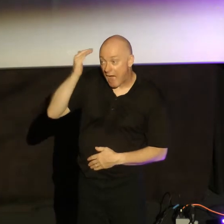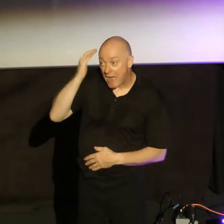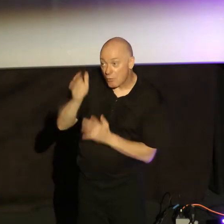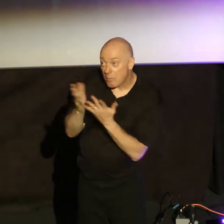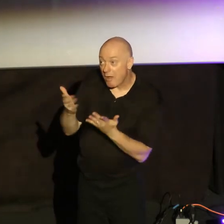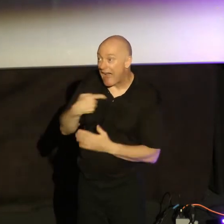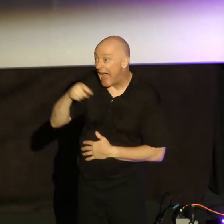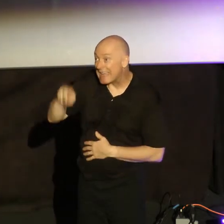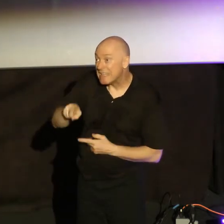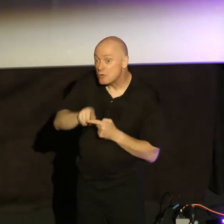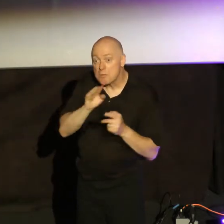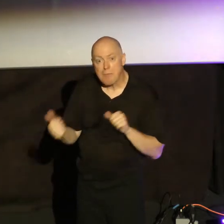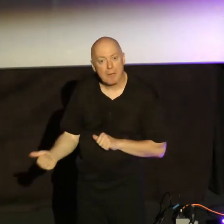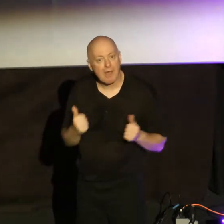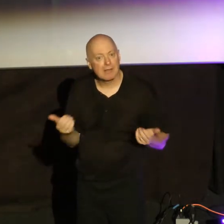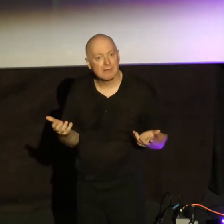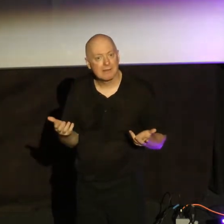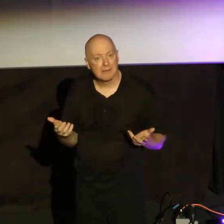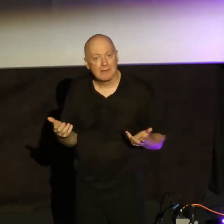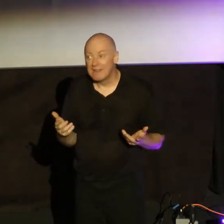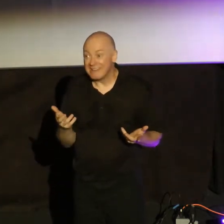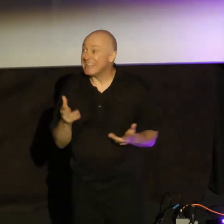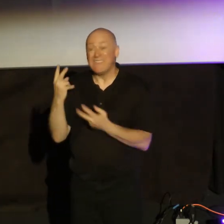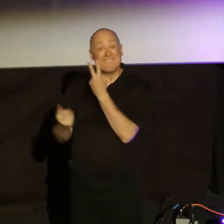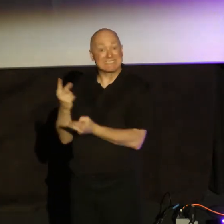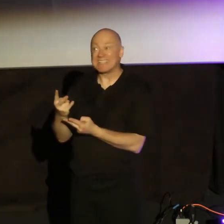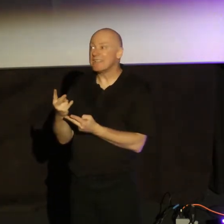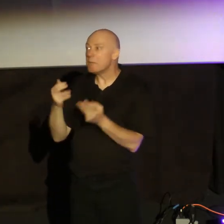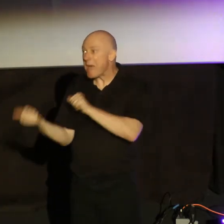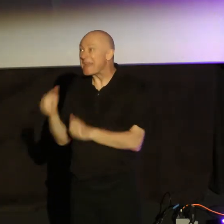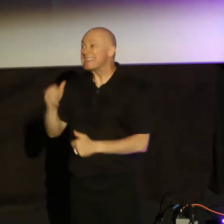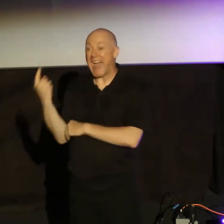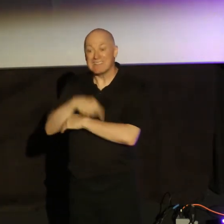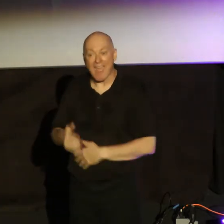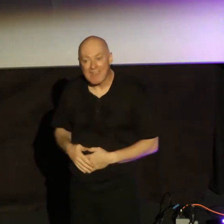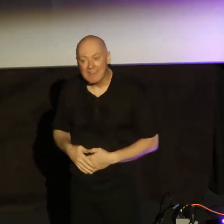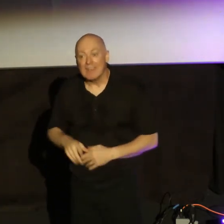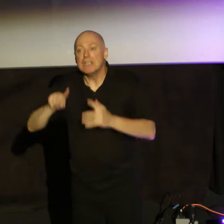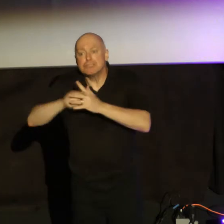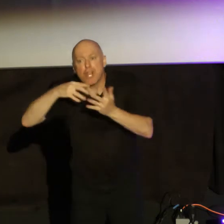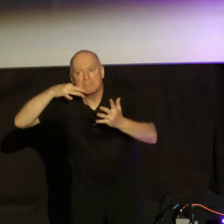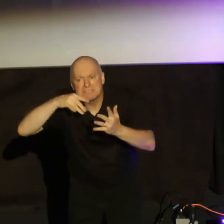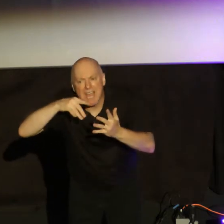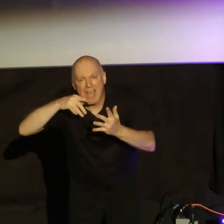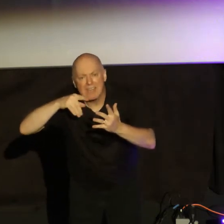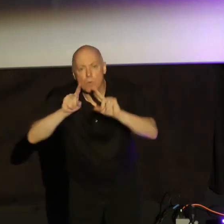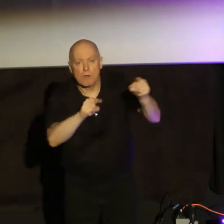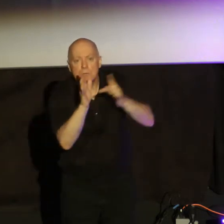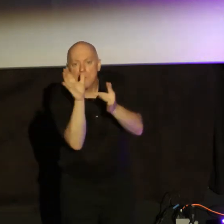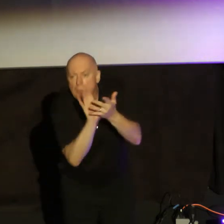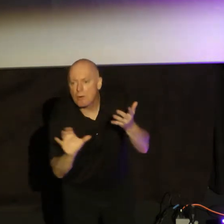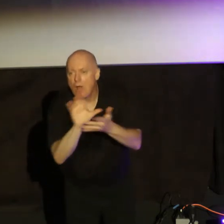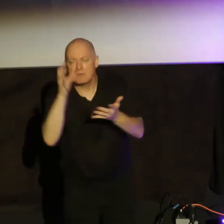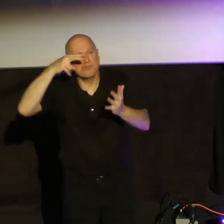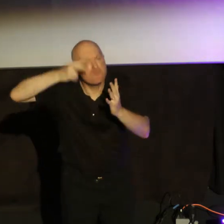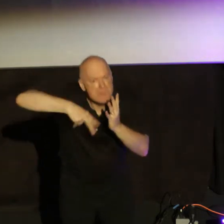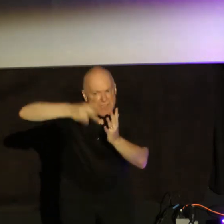I need to get baptized. And he gets baptized that day. He starts studying to go to seminary. He's reading books like